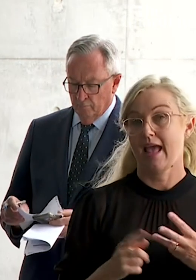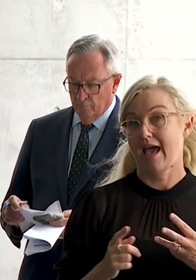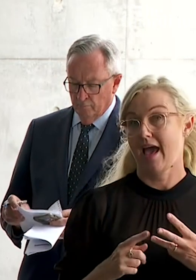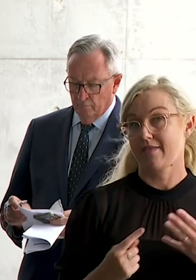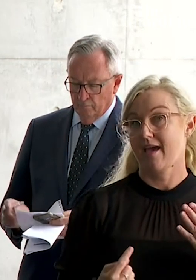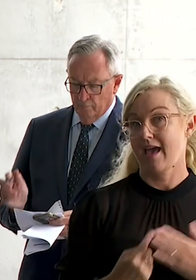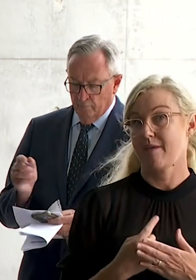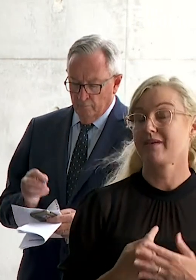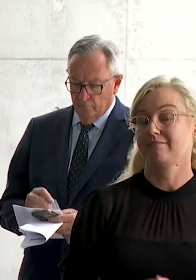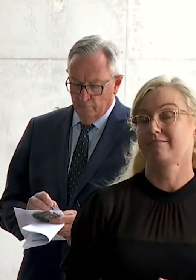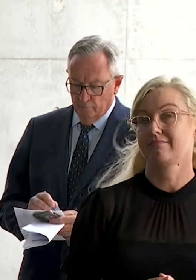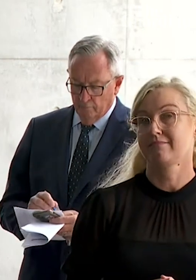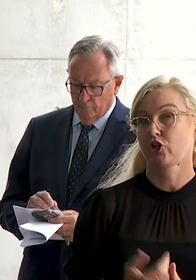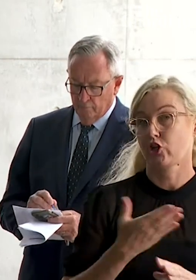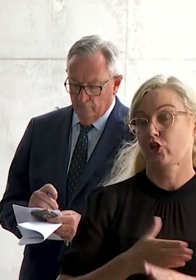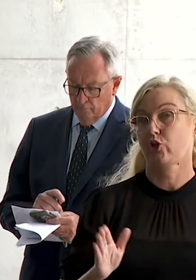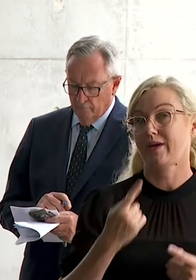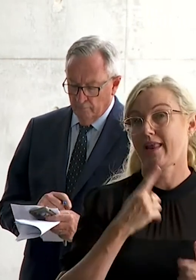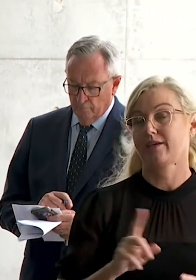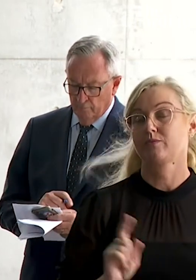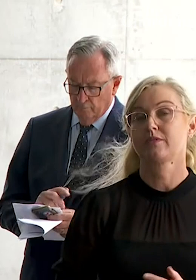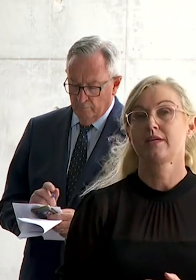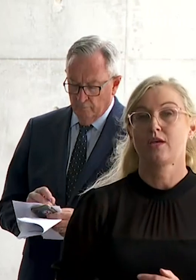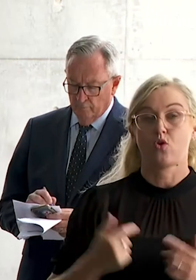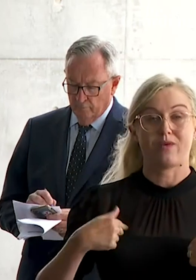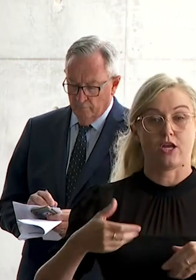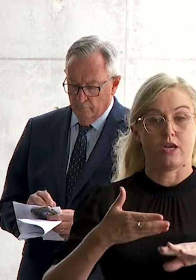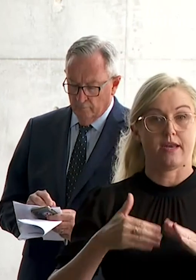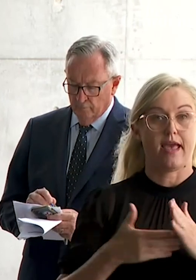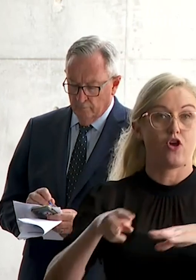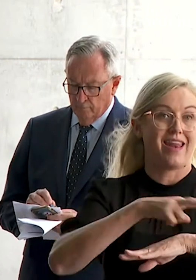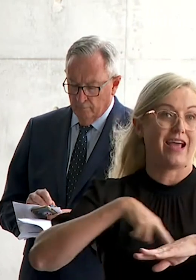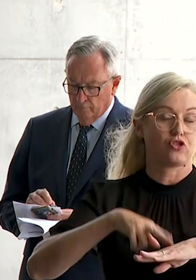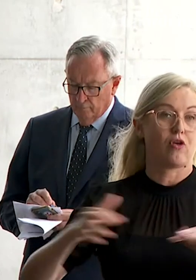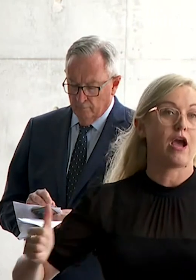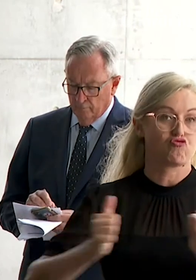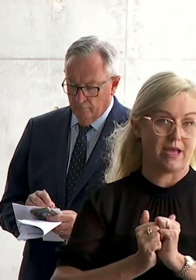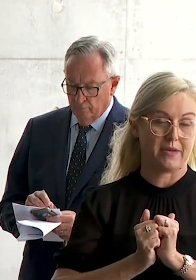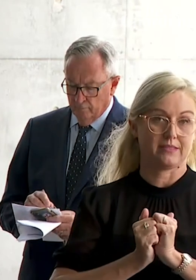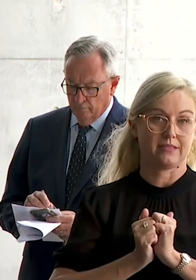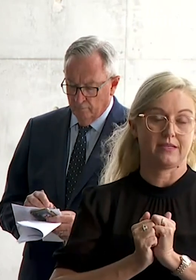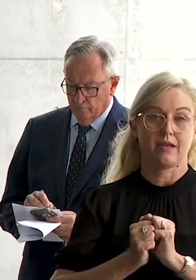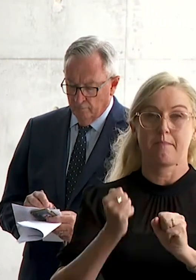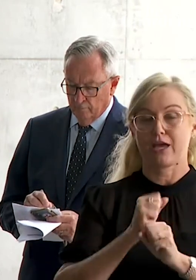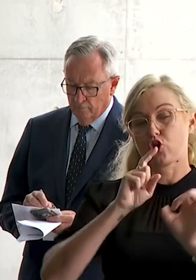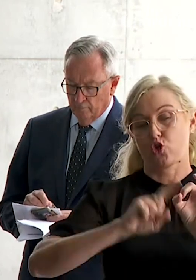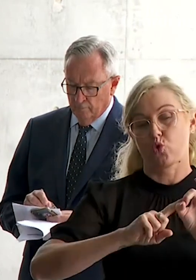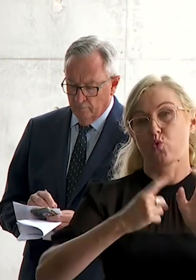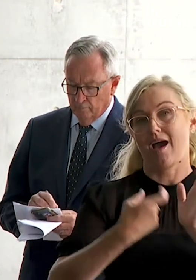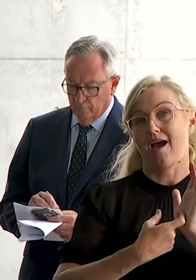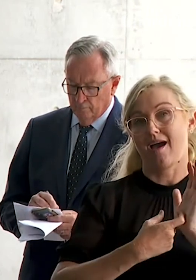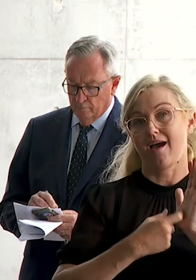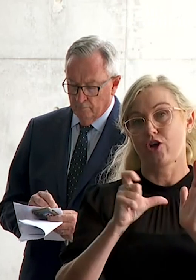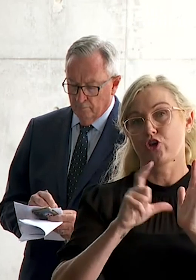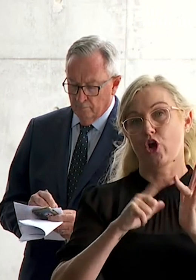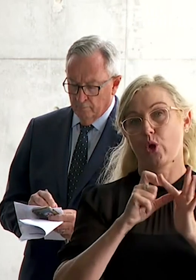of National Cabinet yesterday was the national agreement to put in place QR codes. Many of you would be aware